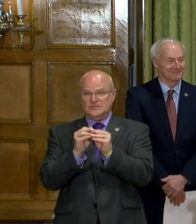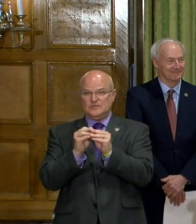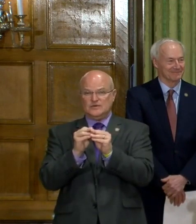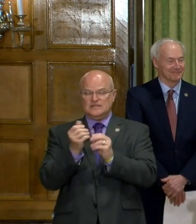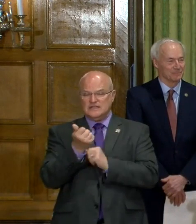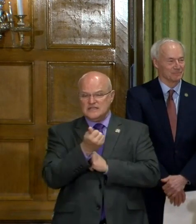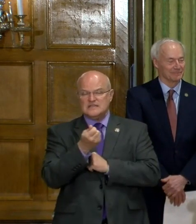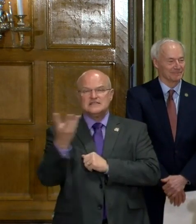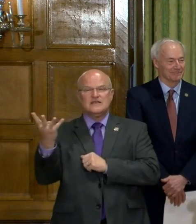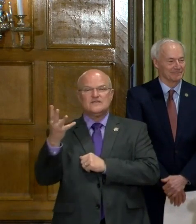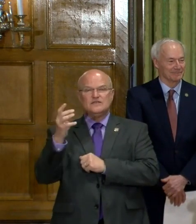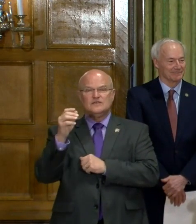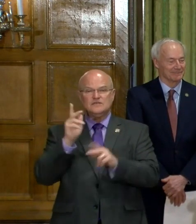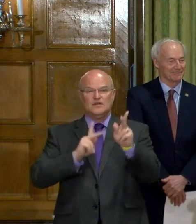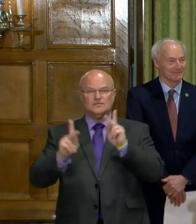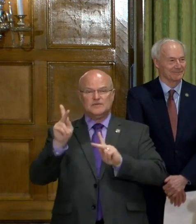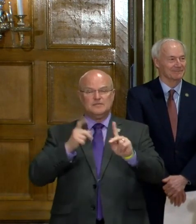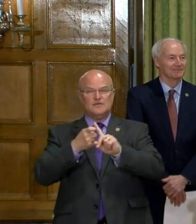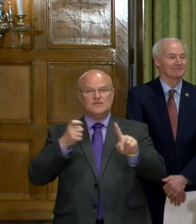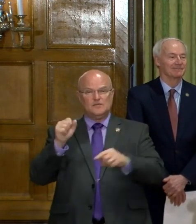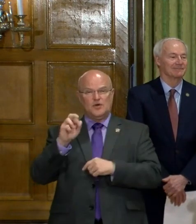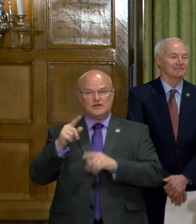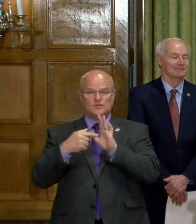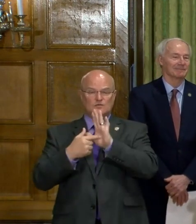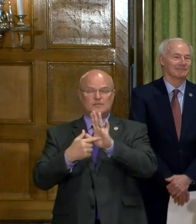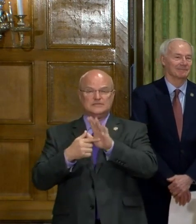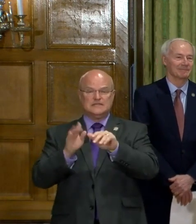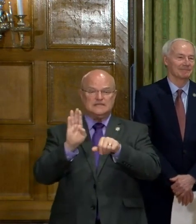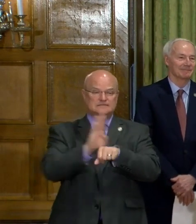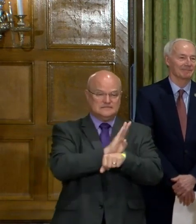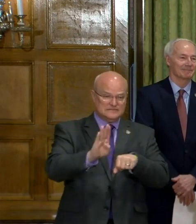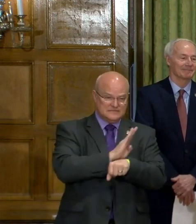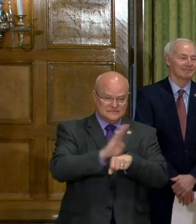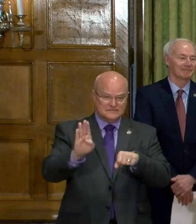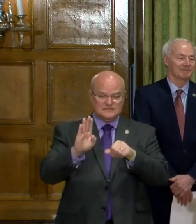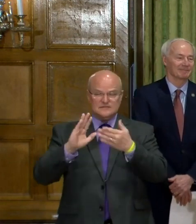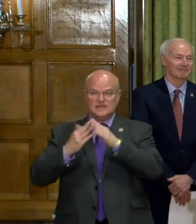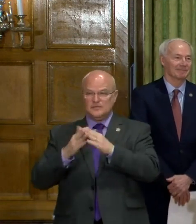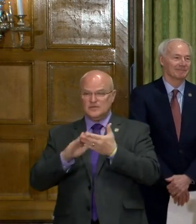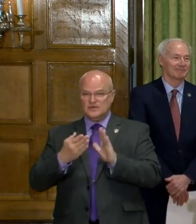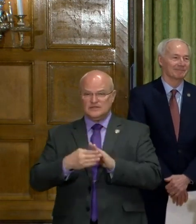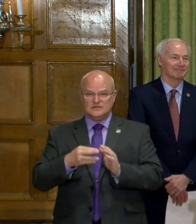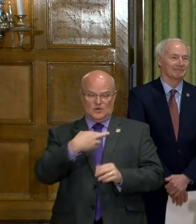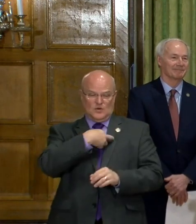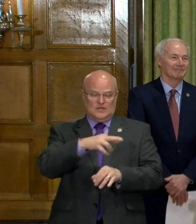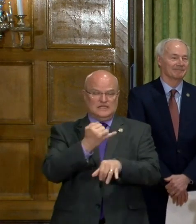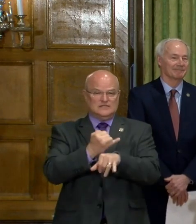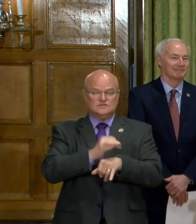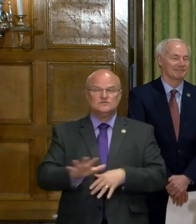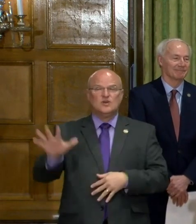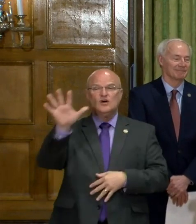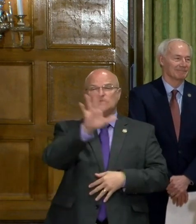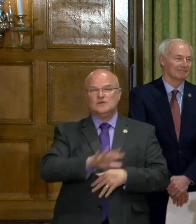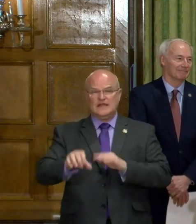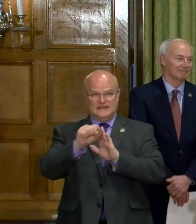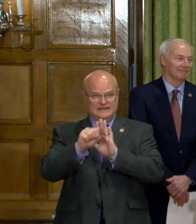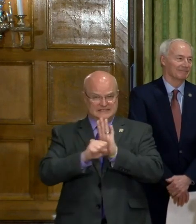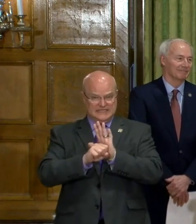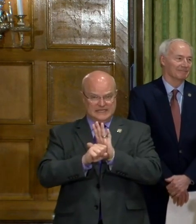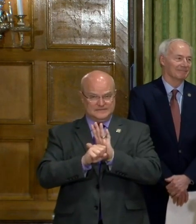good number of Arkansans, representing industry, communities, religious institutions from across the state.